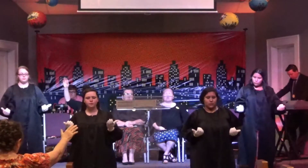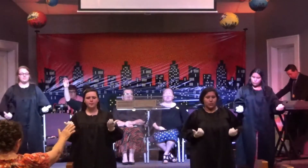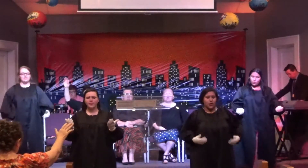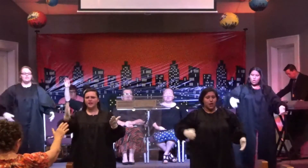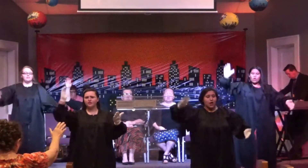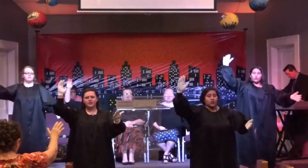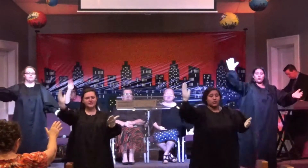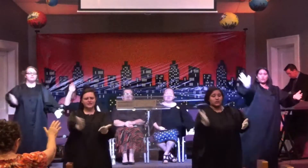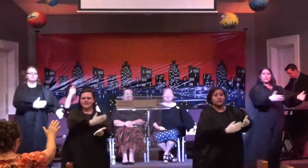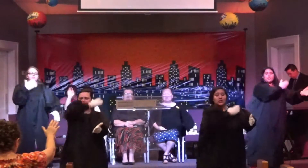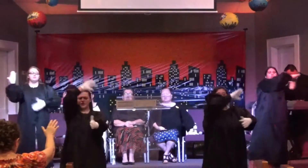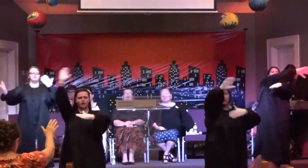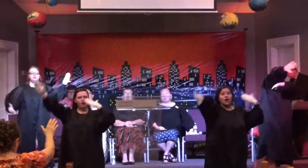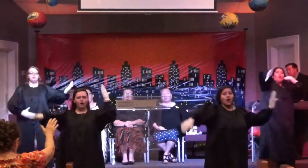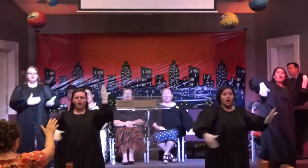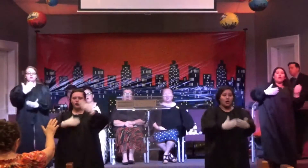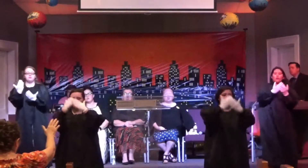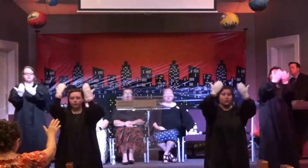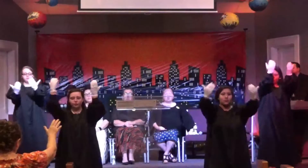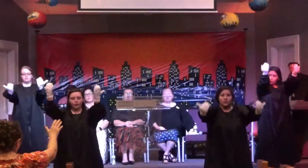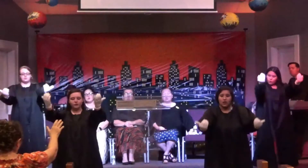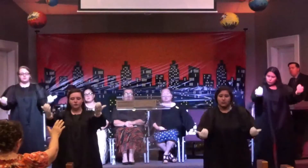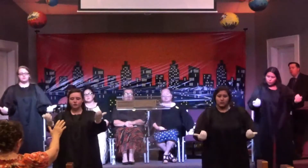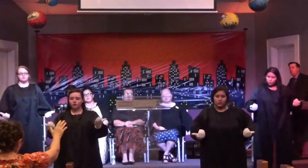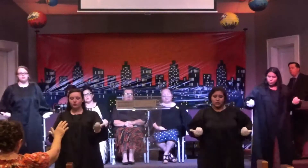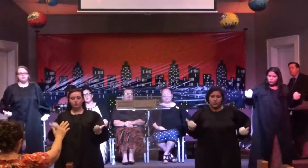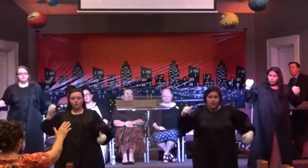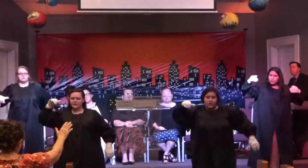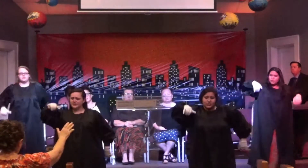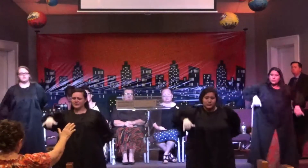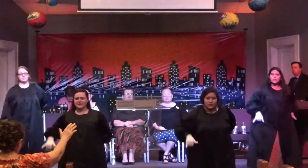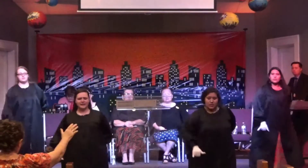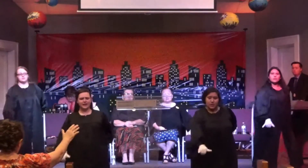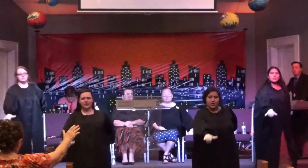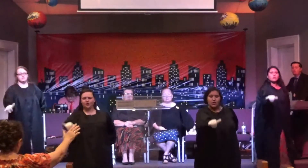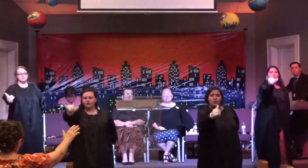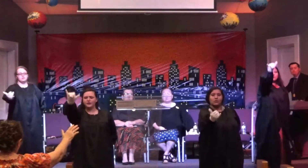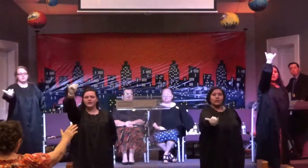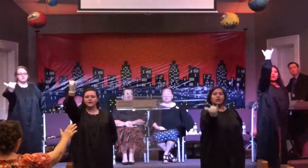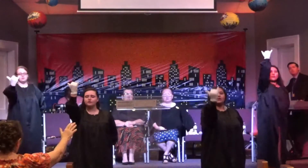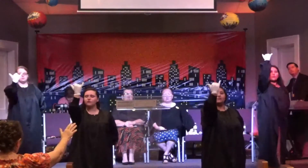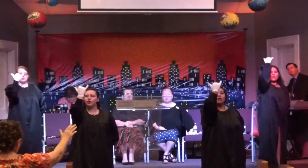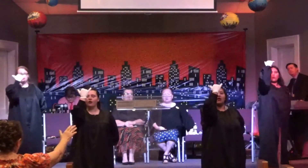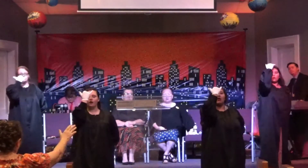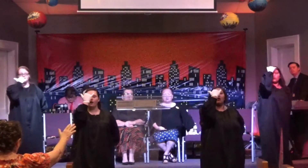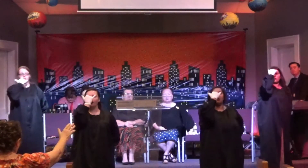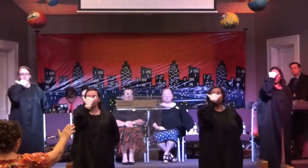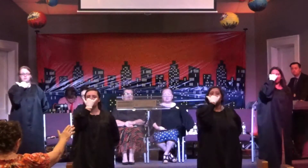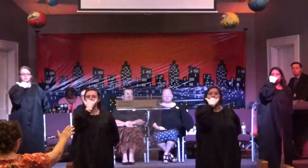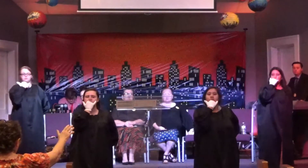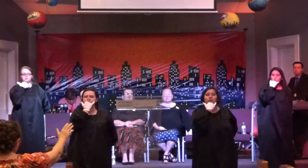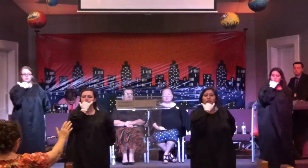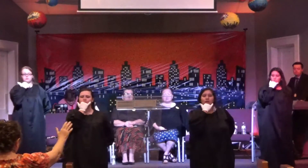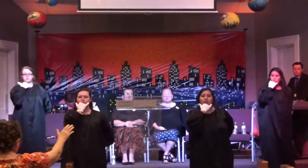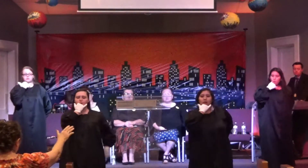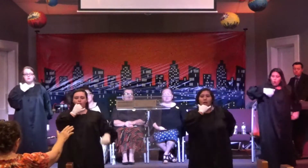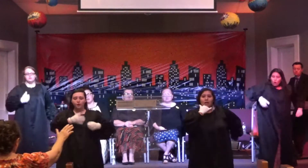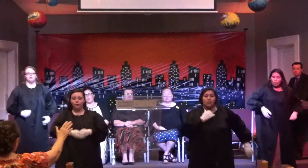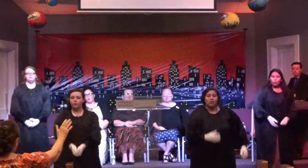You can sing all you want to And still get it wrong Oh,